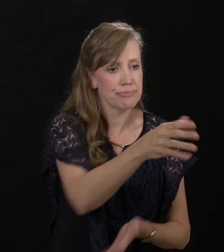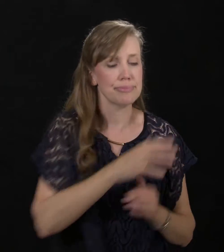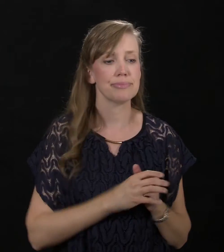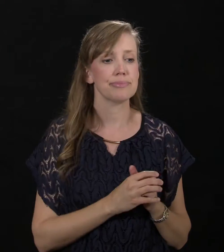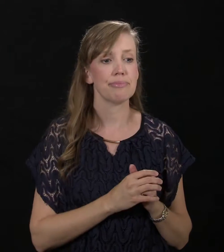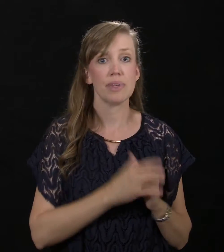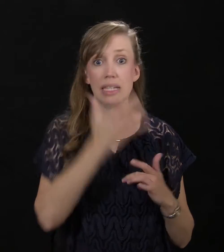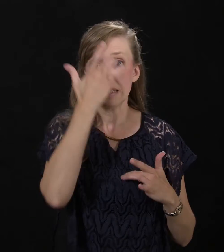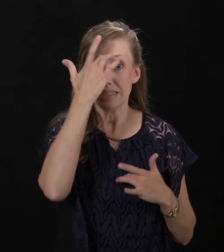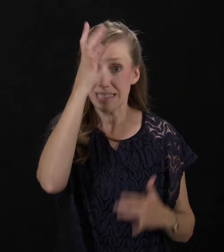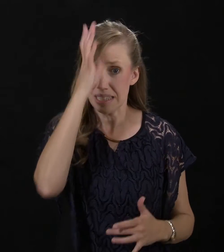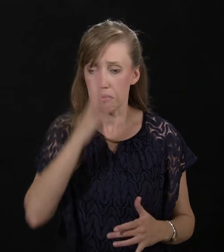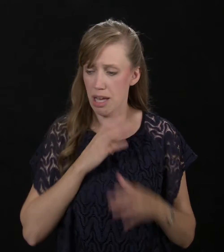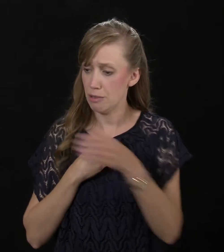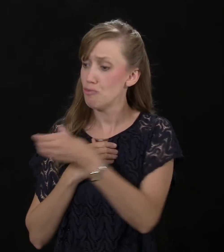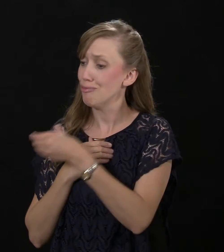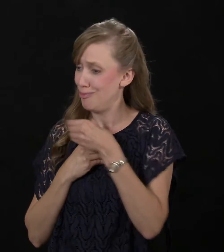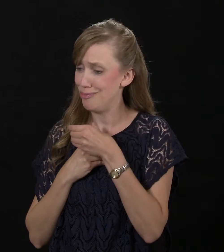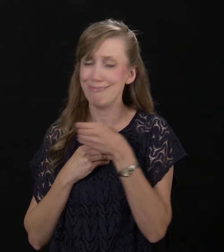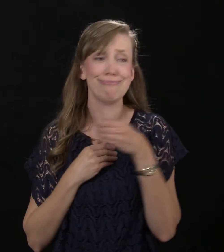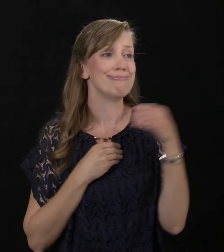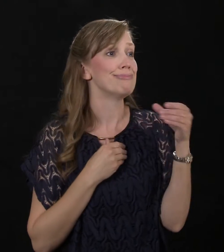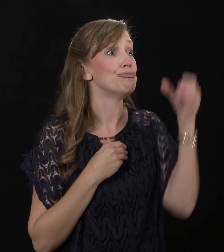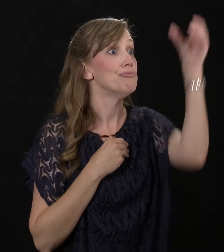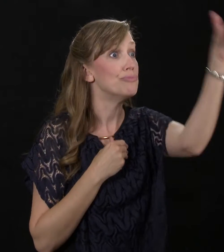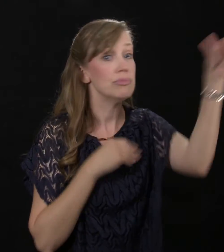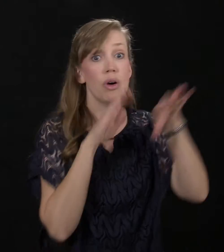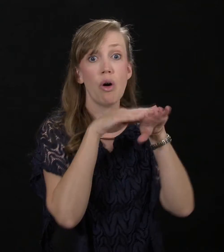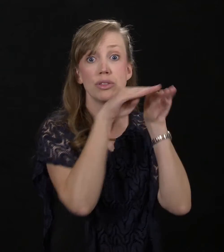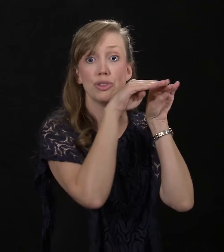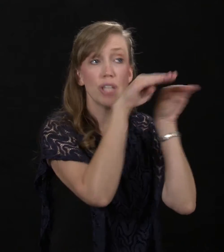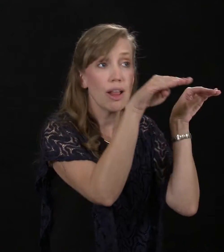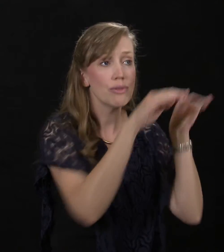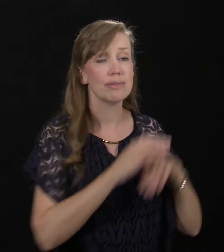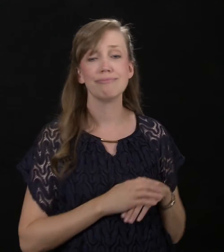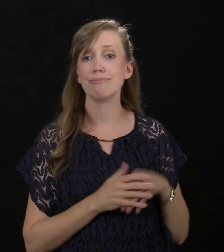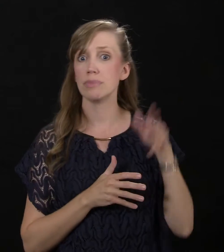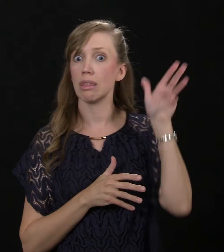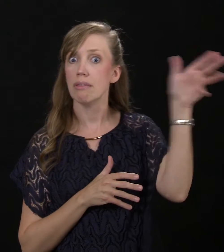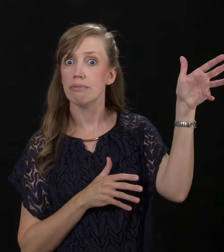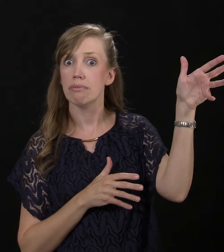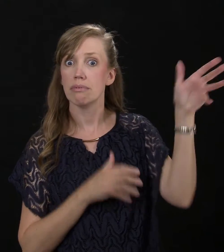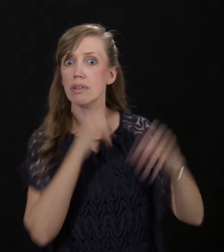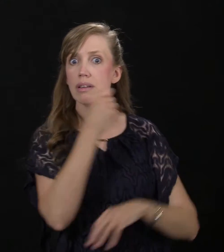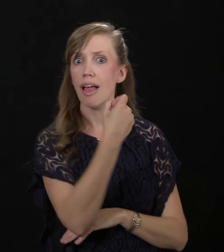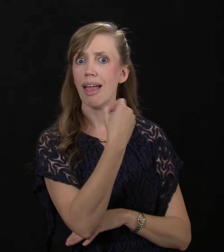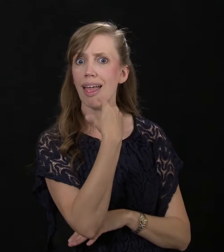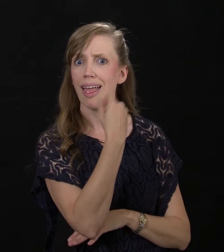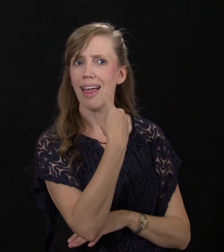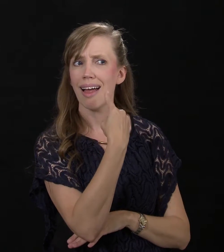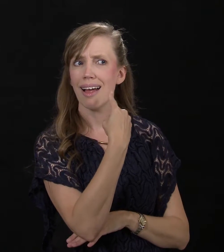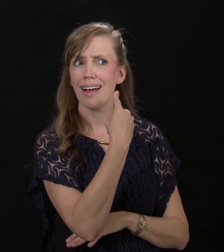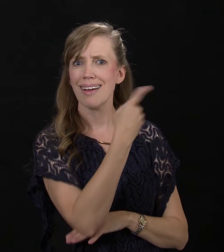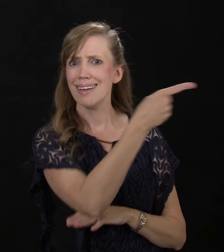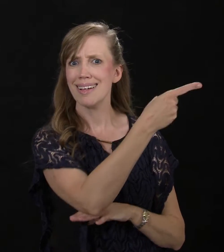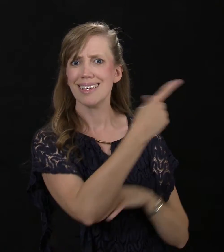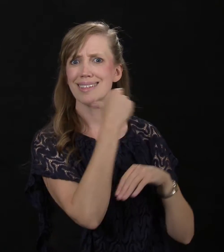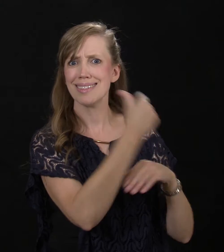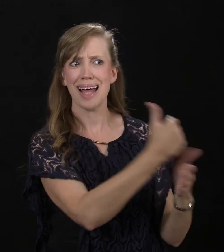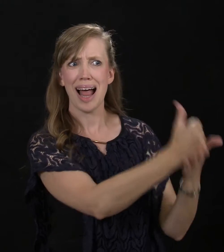medicine home and put it on a shelf, but he hadn't actually taken the medicine. While it was in the bottle, it was no help to him. In